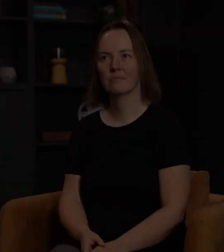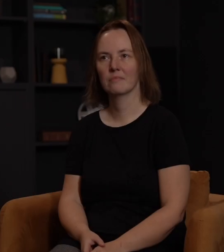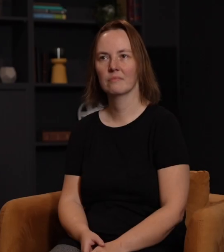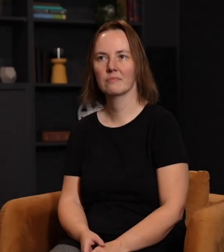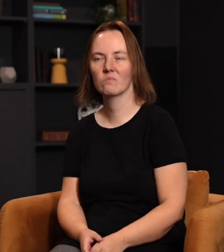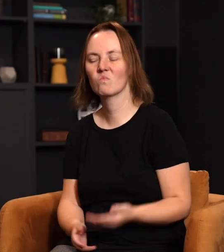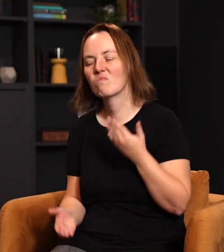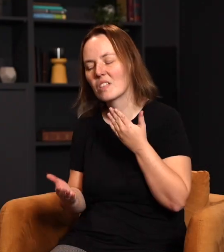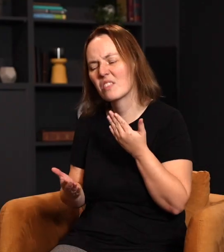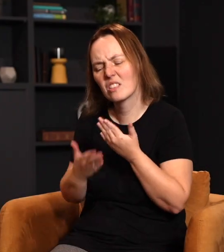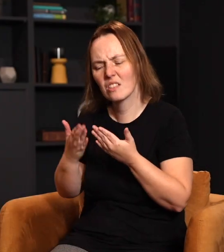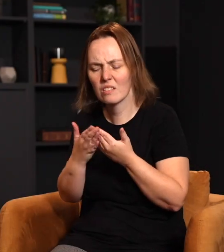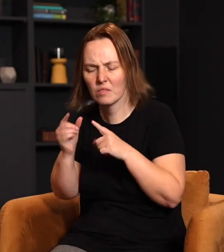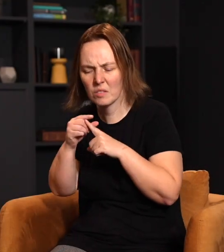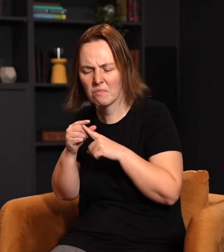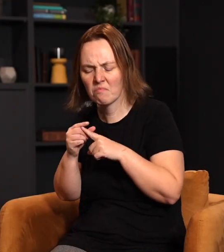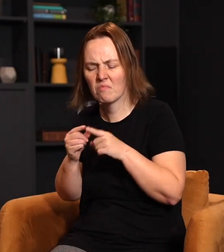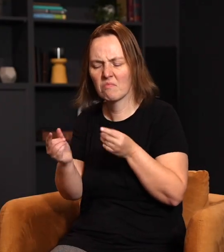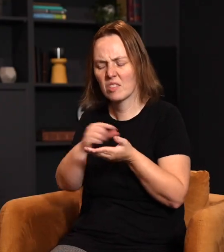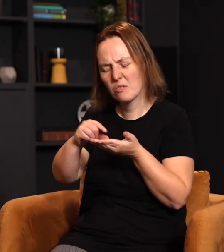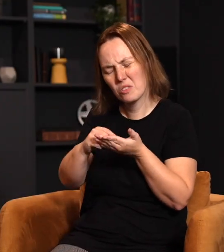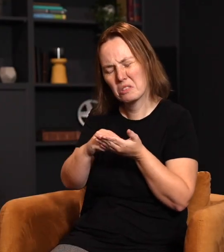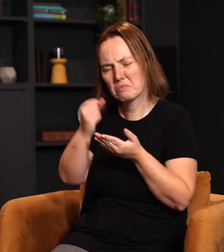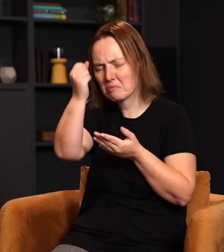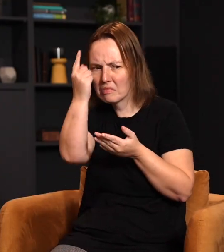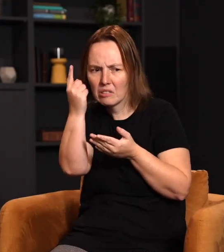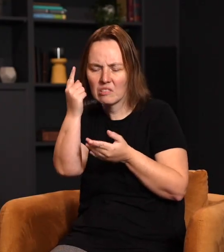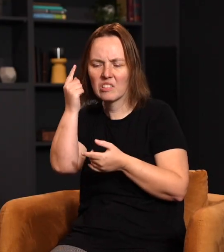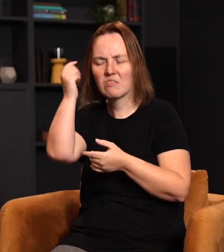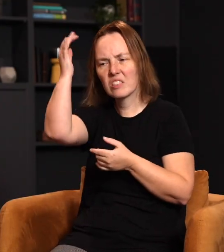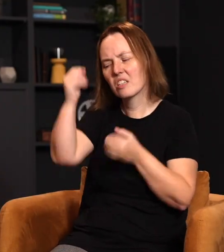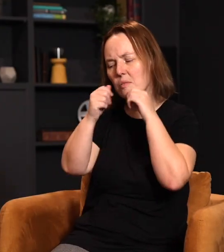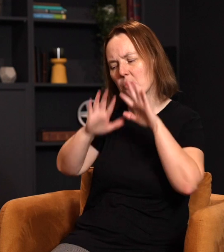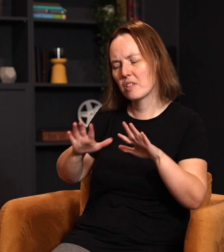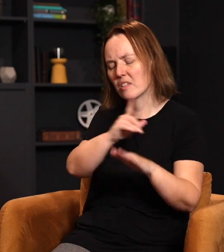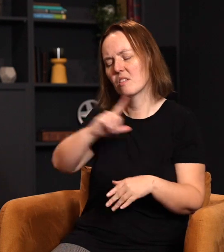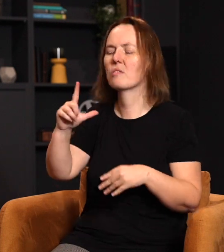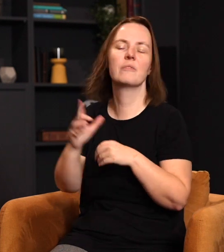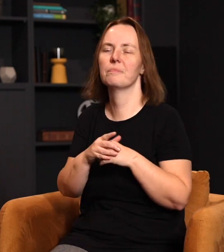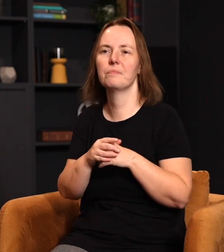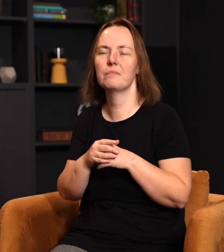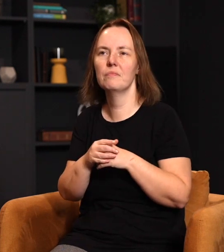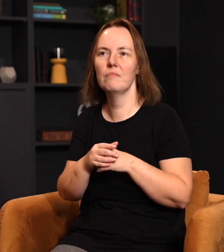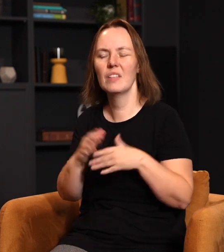I was say in the first service, I have just kind of a simple word, a scripture that came to mind when I was just kind of considering the blessing of the Lord